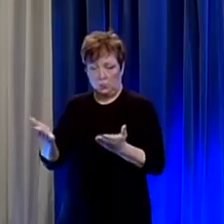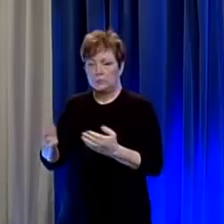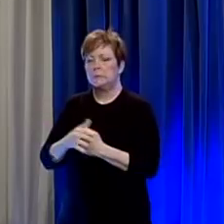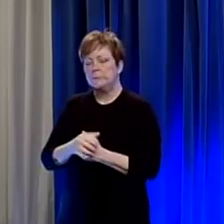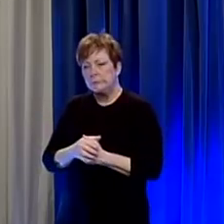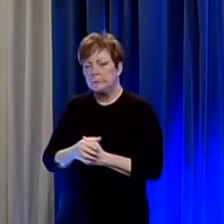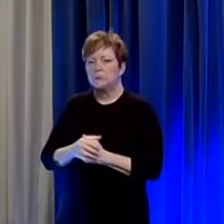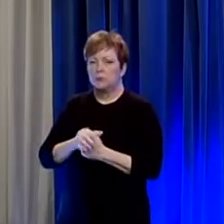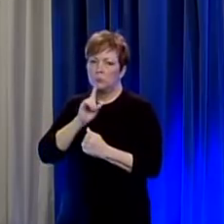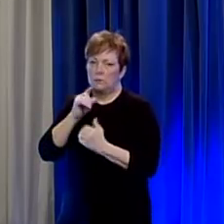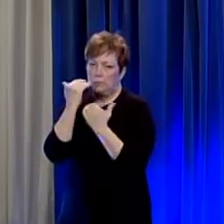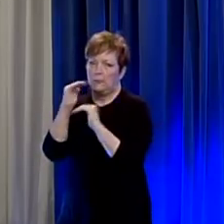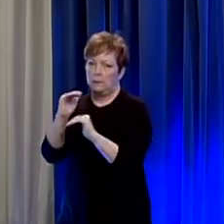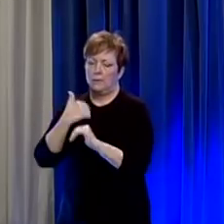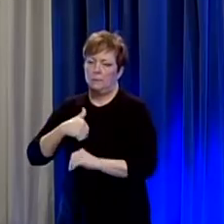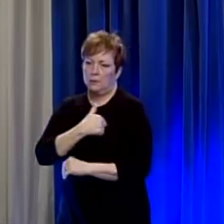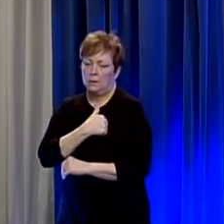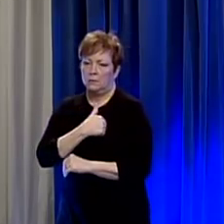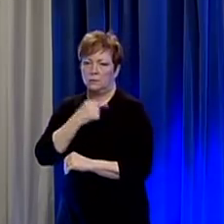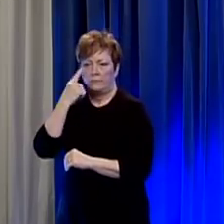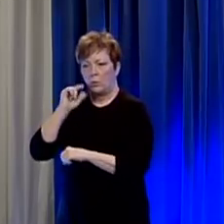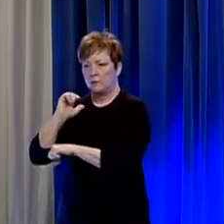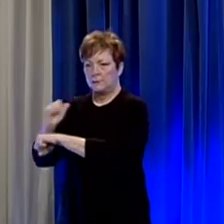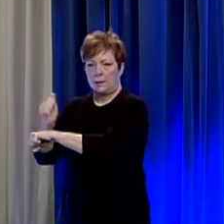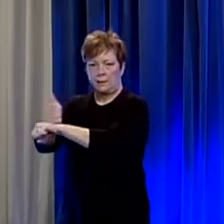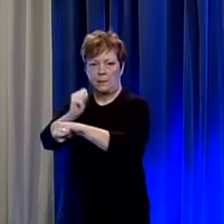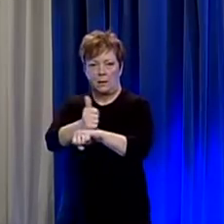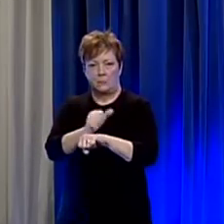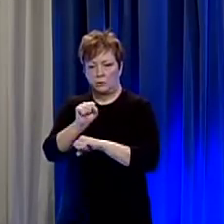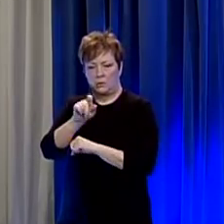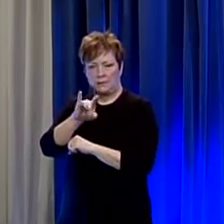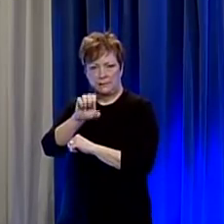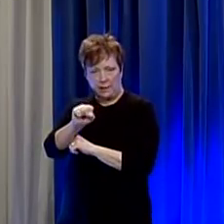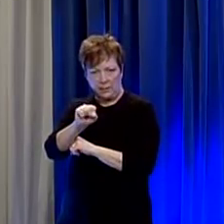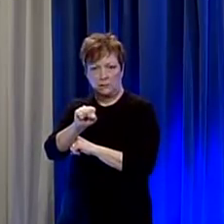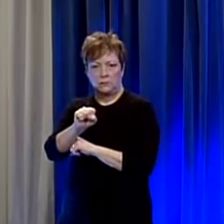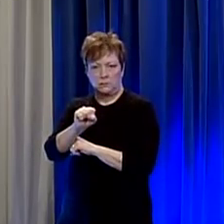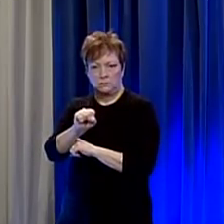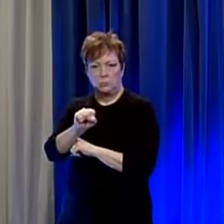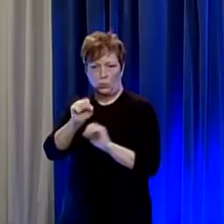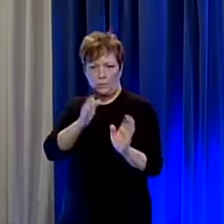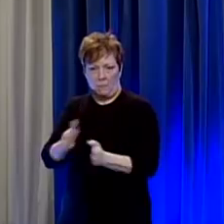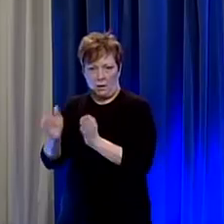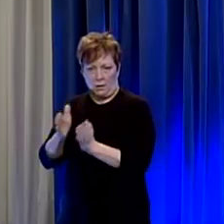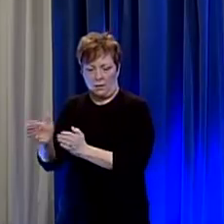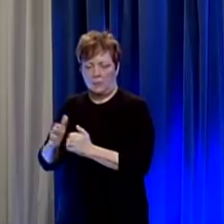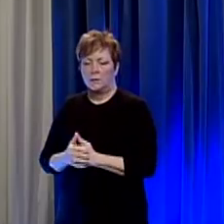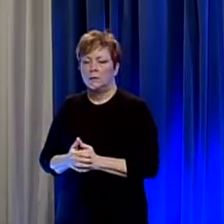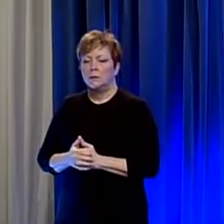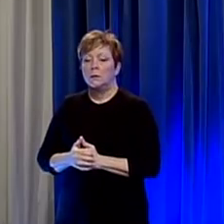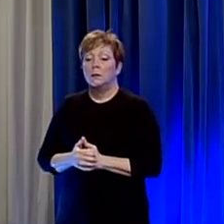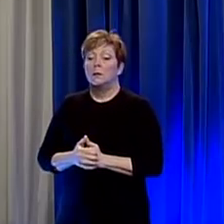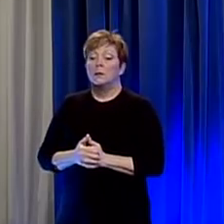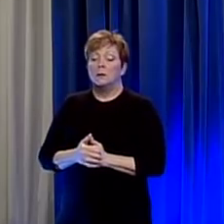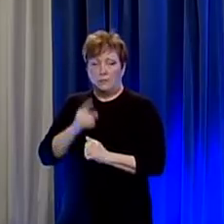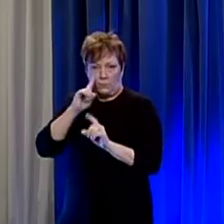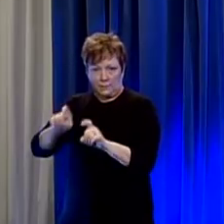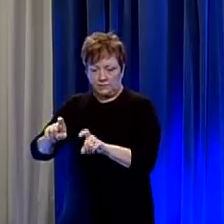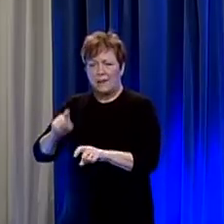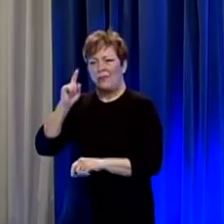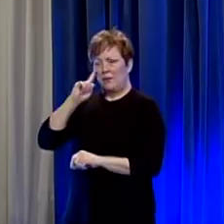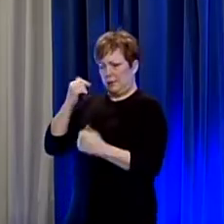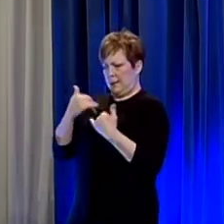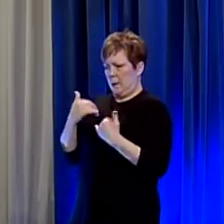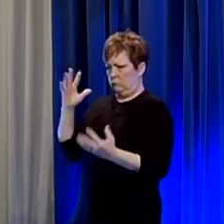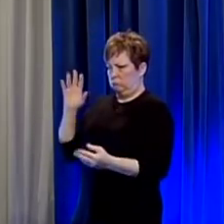rate limiting step in terms of setting up the screening sites we have around the state still at this time we have i think 17